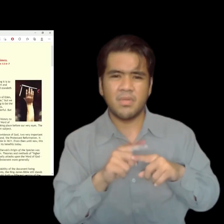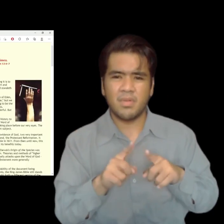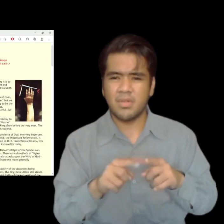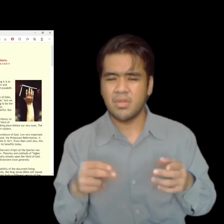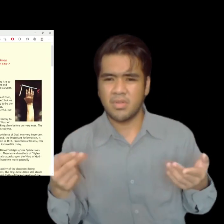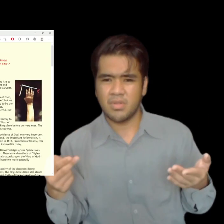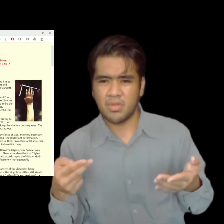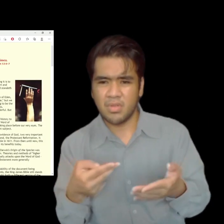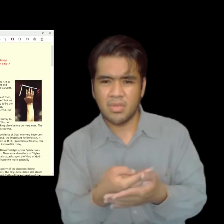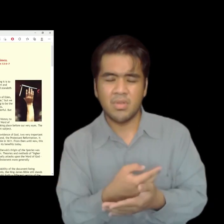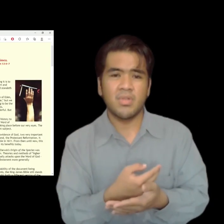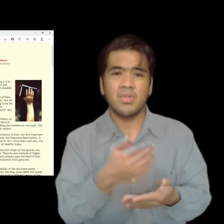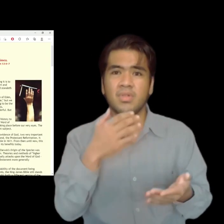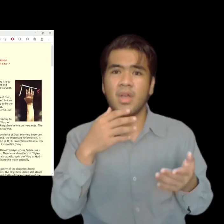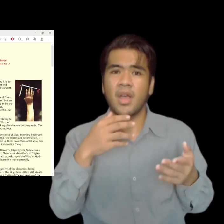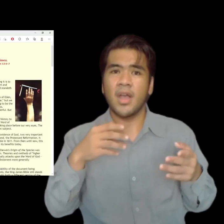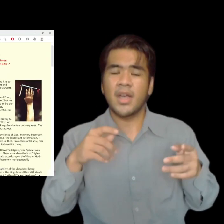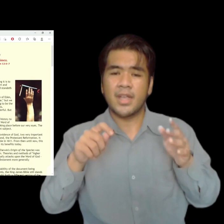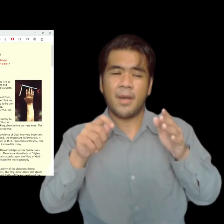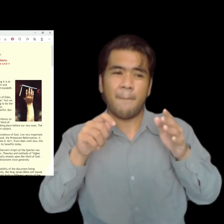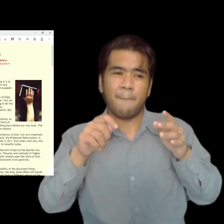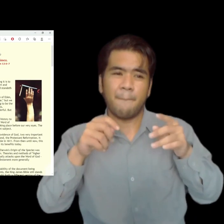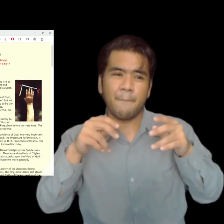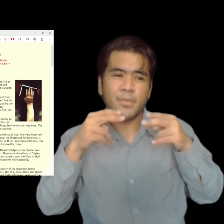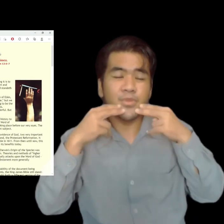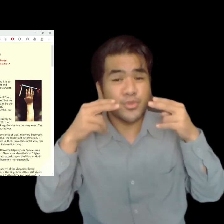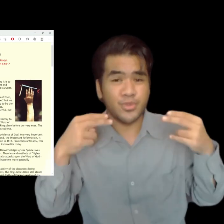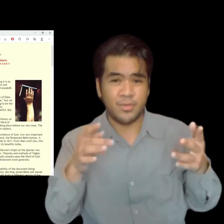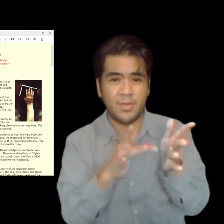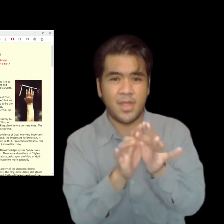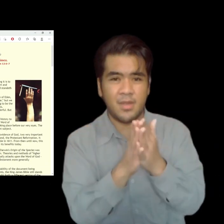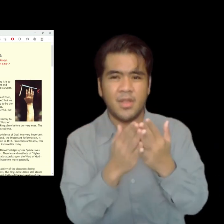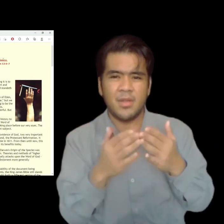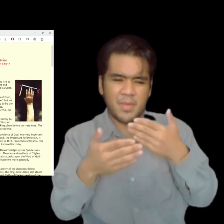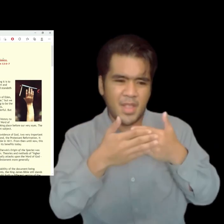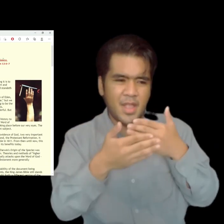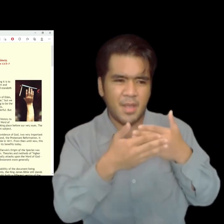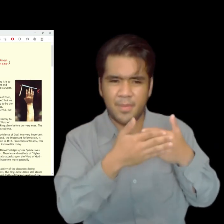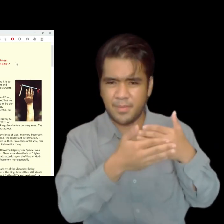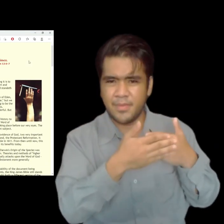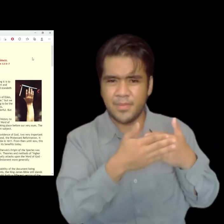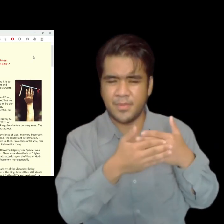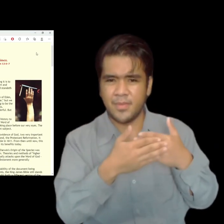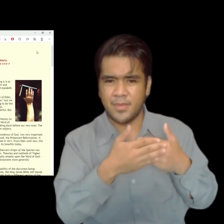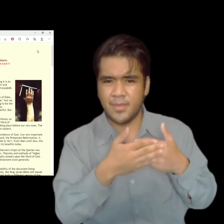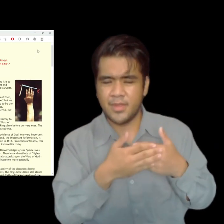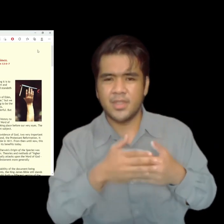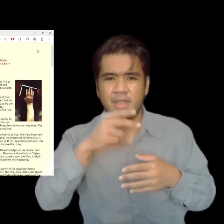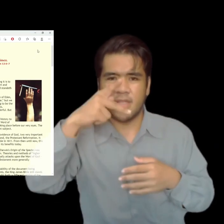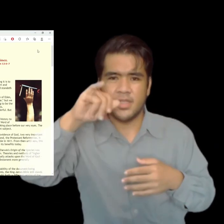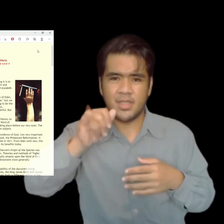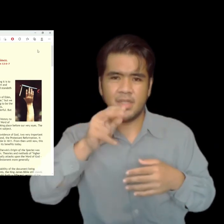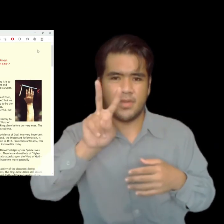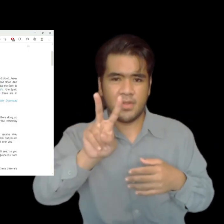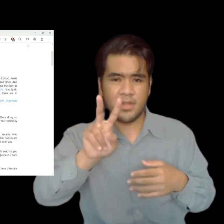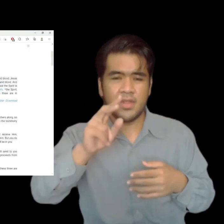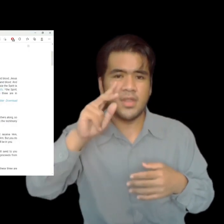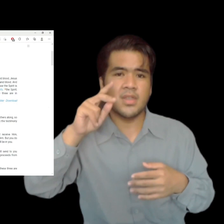agenda is to corrupt the preserved word of God, by replacing or omitting words to change the meaning of a verse. For example, if you